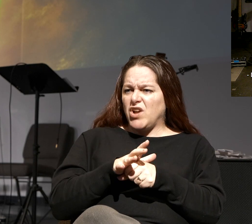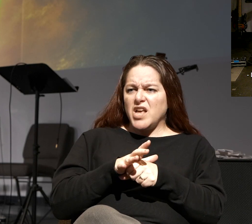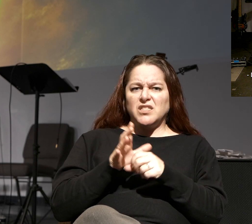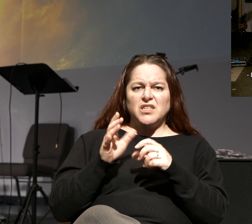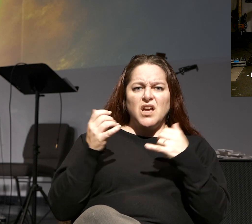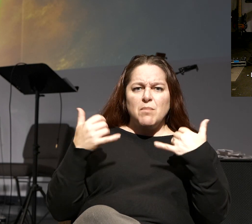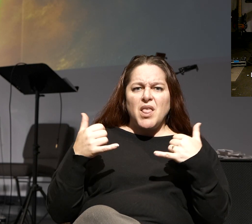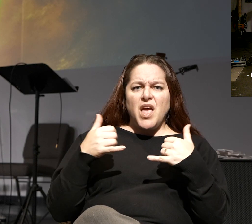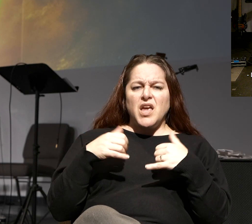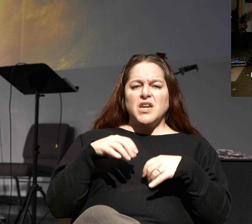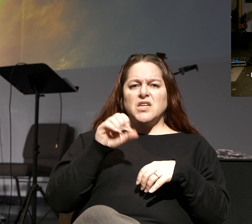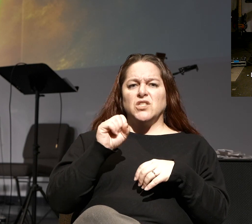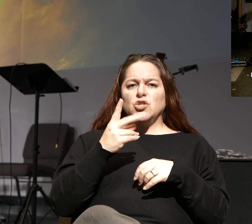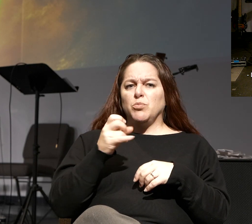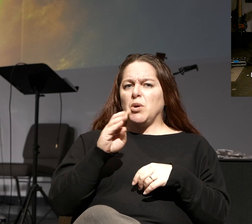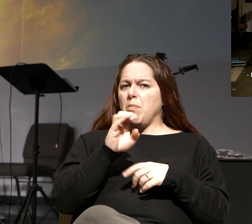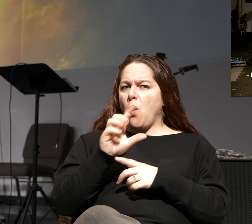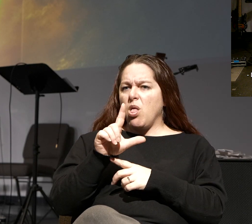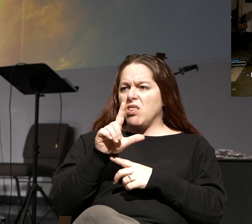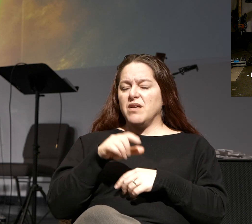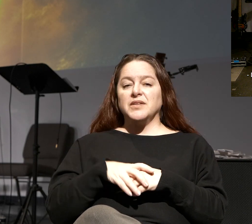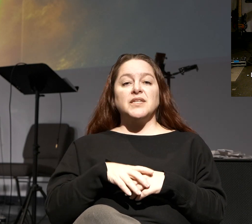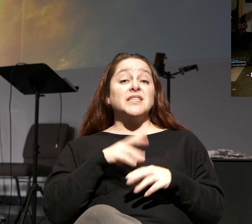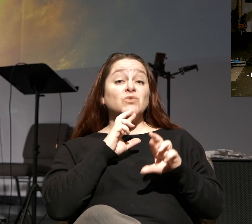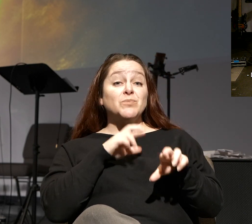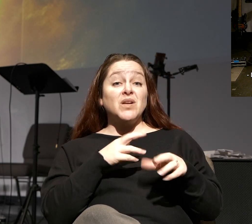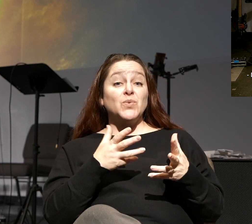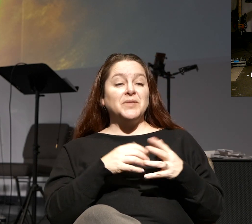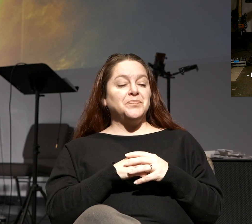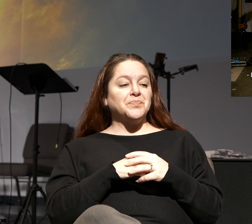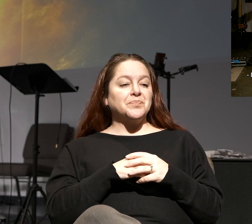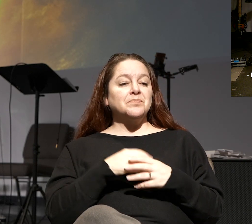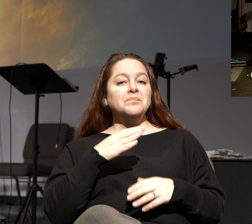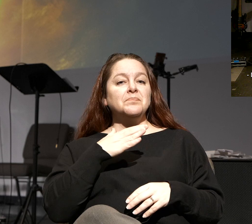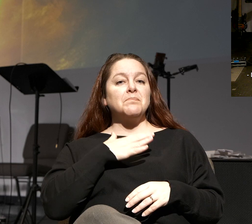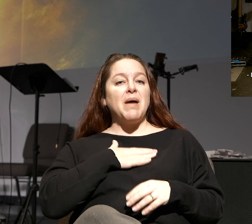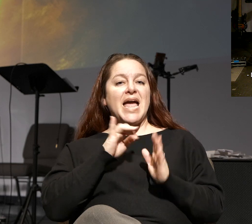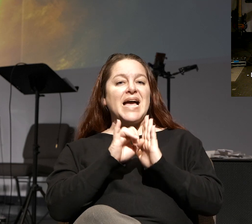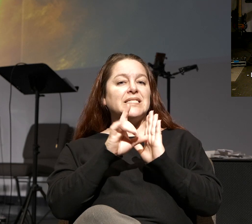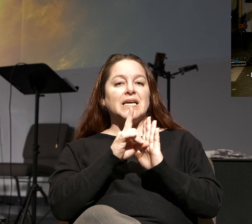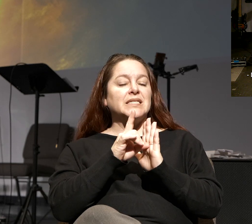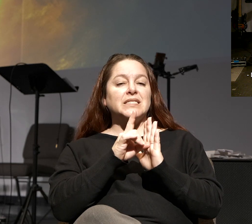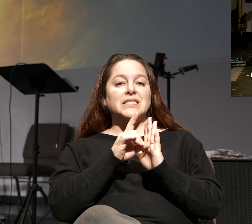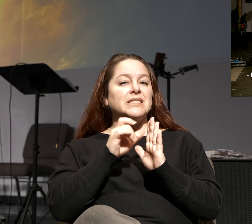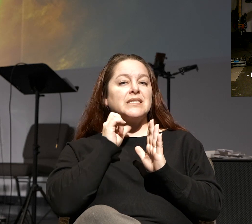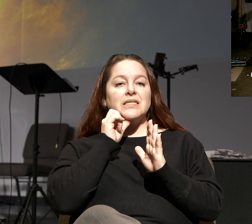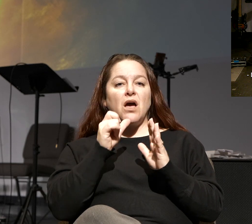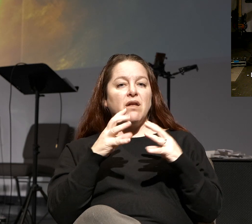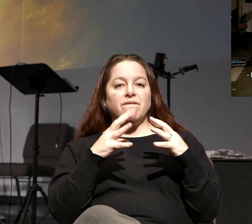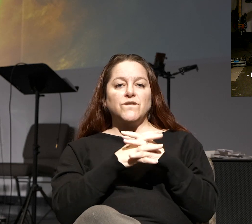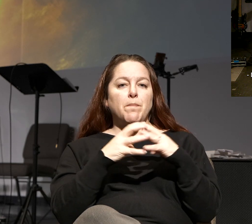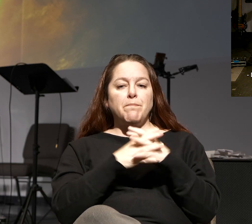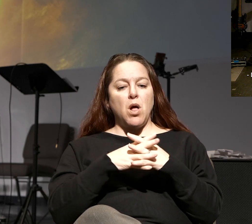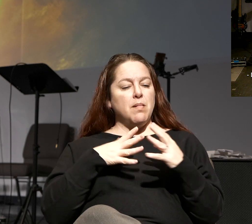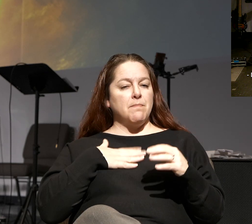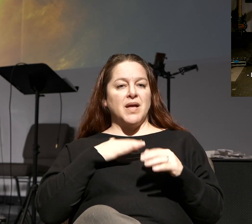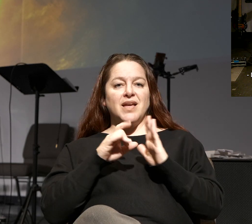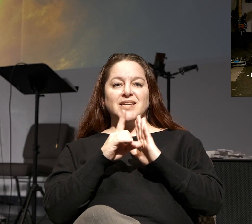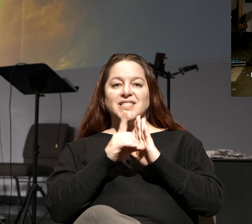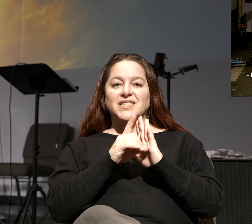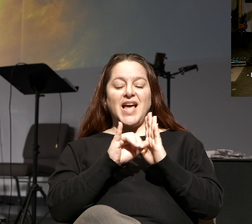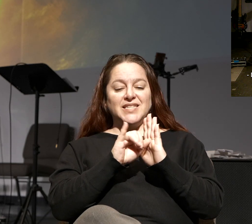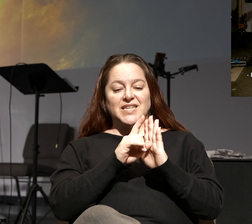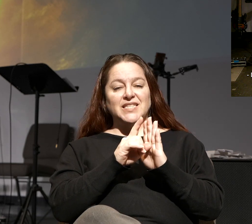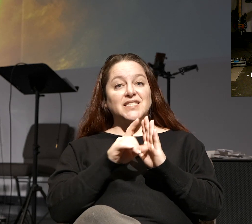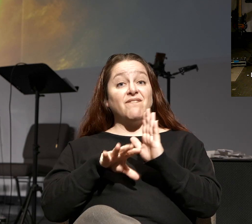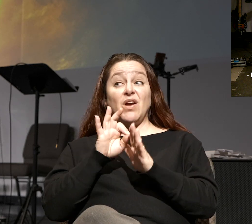going in playing for the Super Bowl this weekend? And this is what he said, my identity is not football. My identity is not found in football.